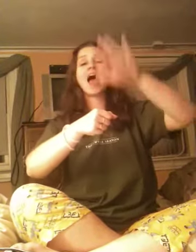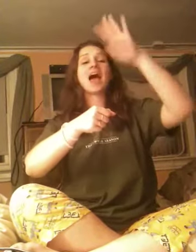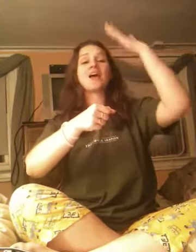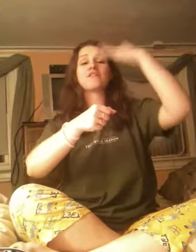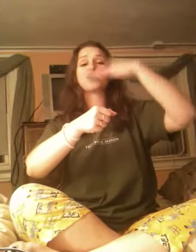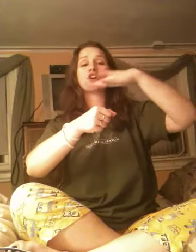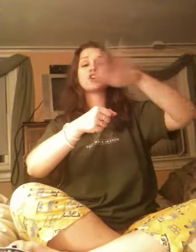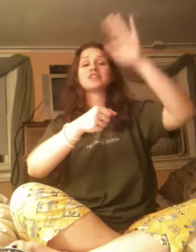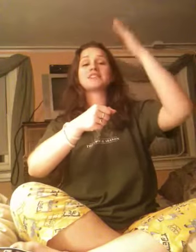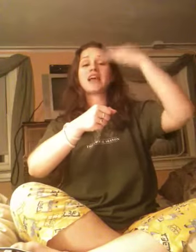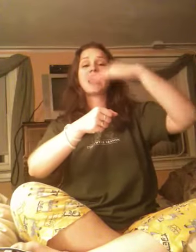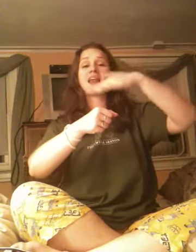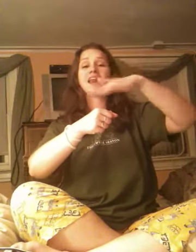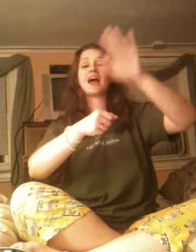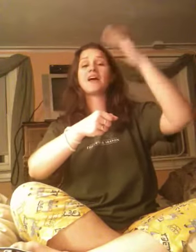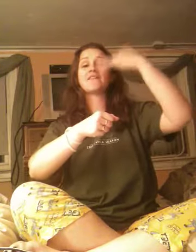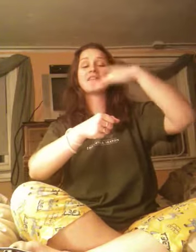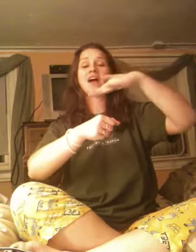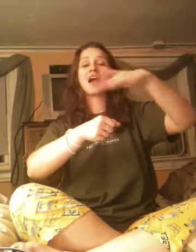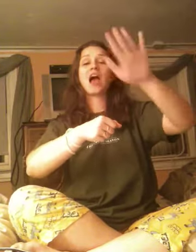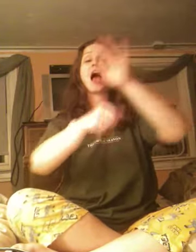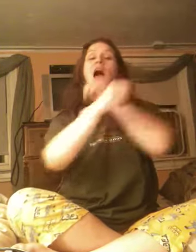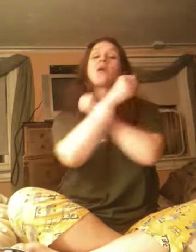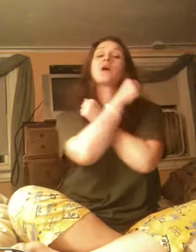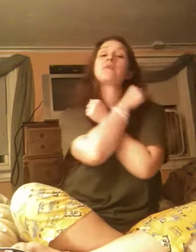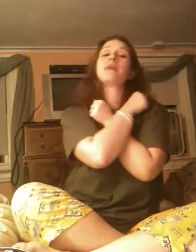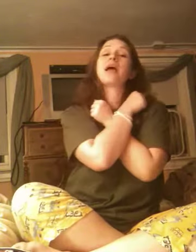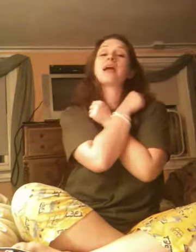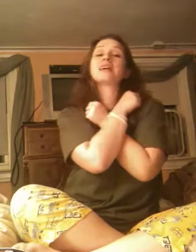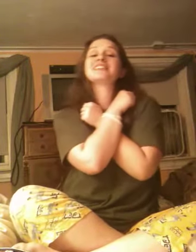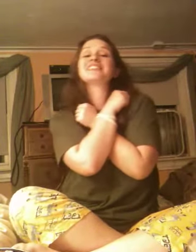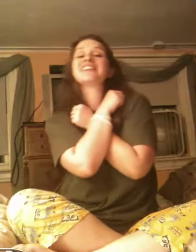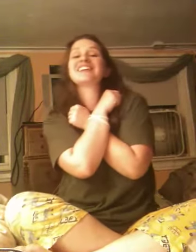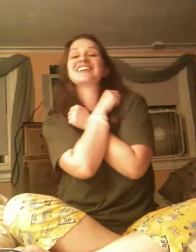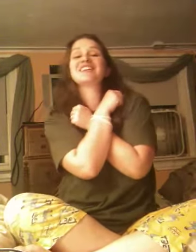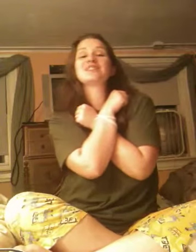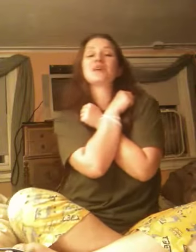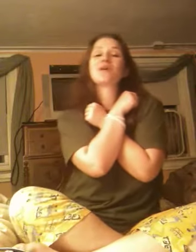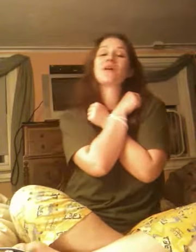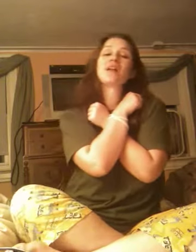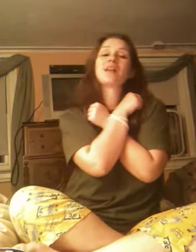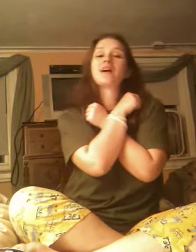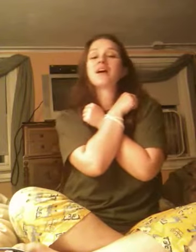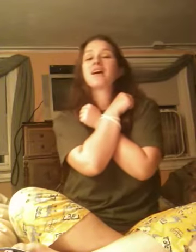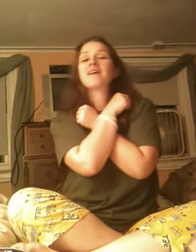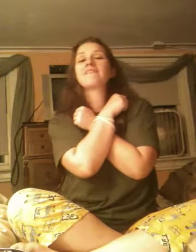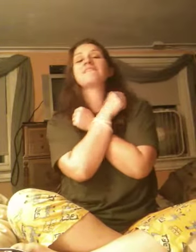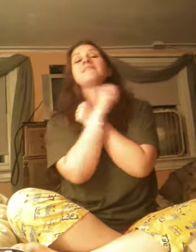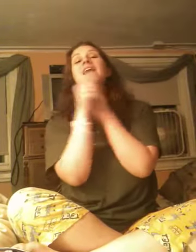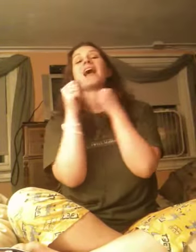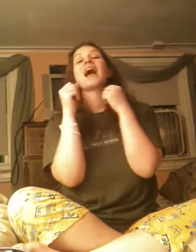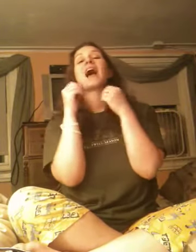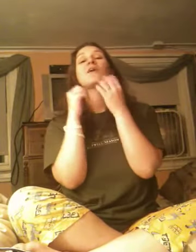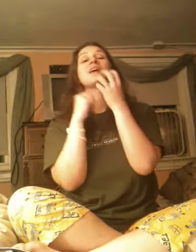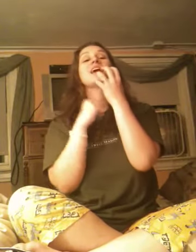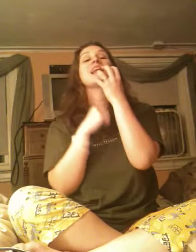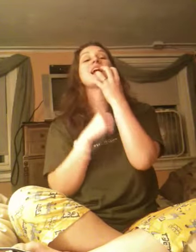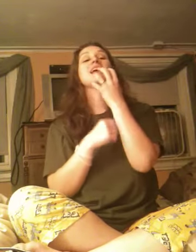ever say enough? How amazing is your love? How can I